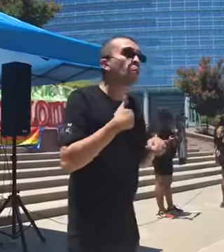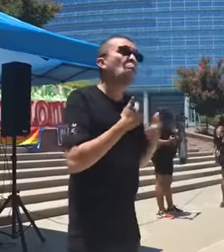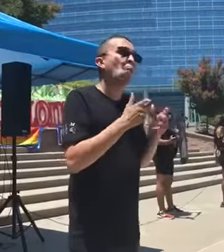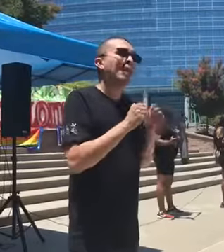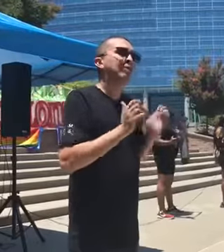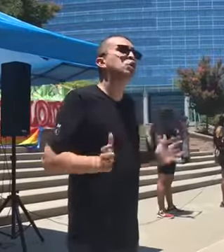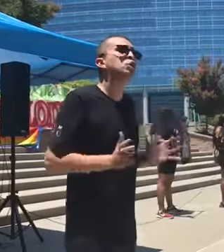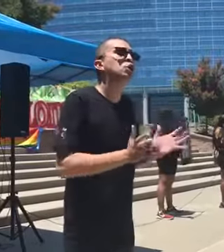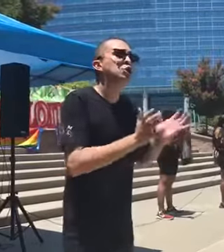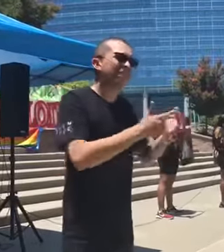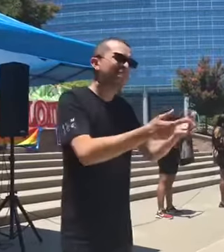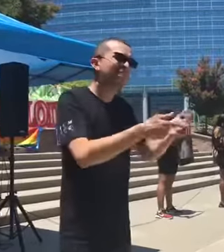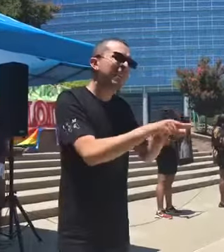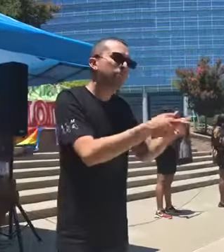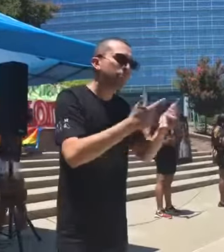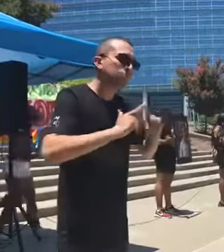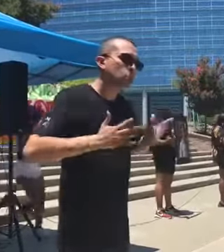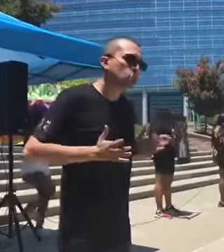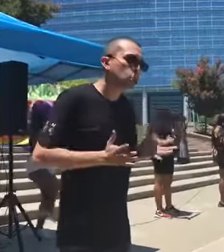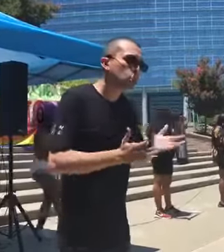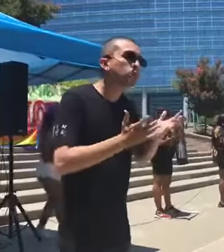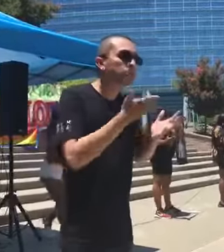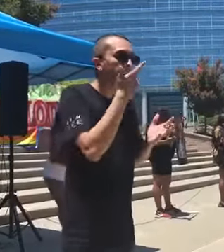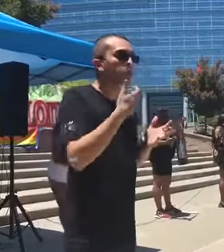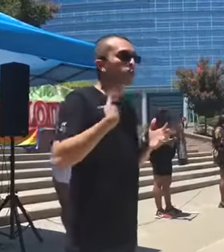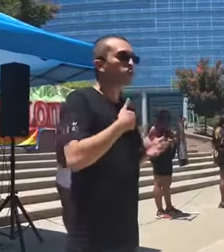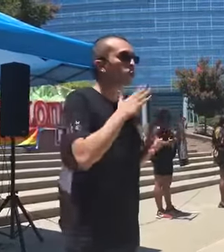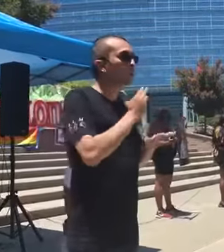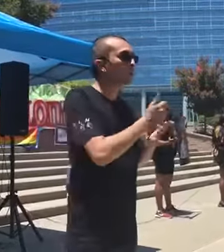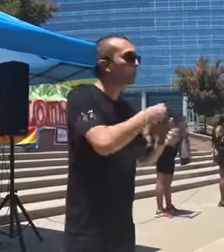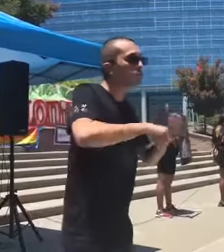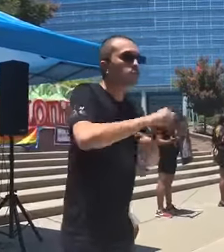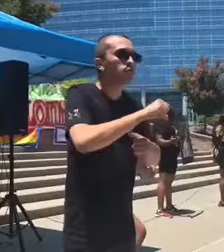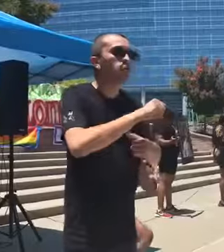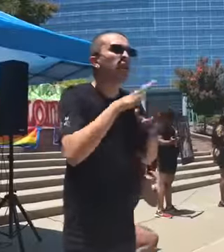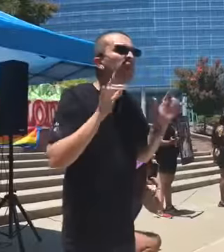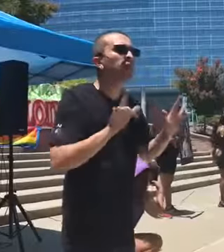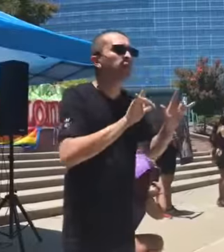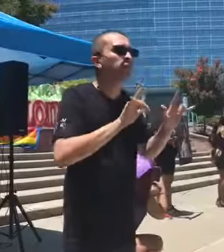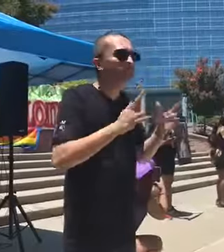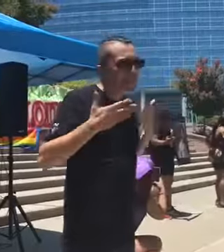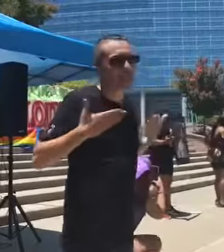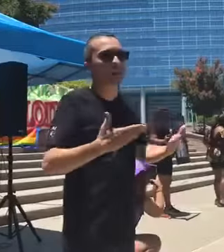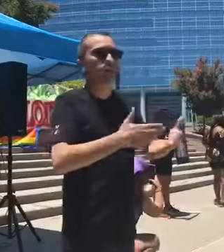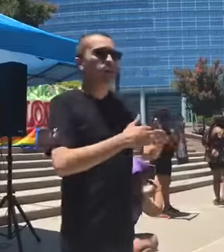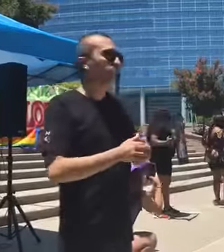encouraged as you keep us encouraged, because iron sharpens iron. We love you and we thank you.